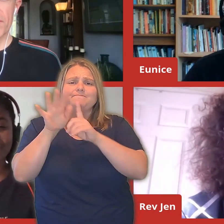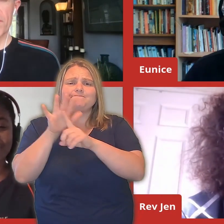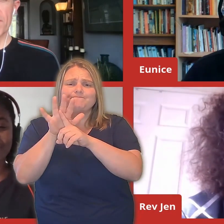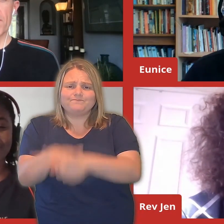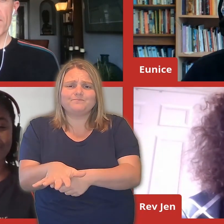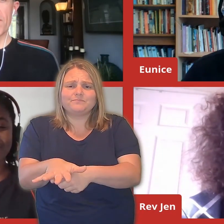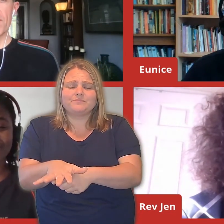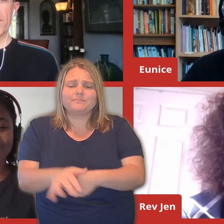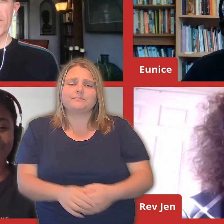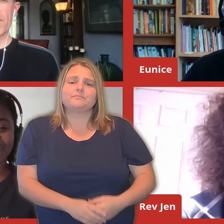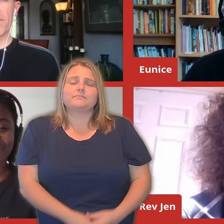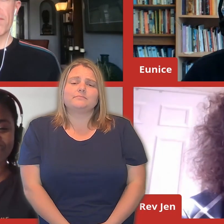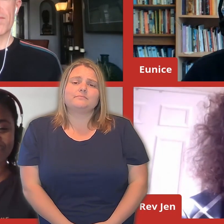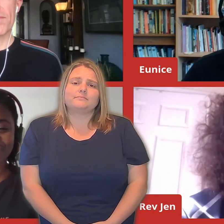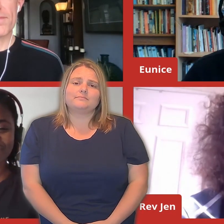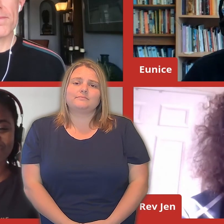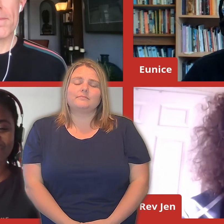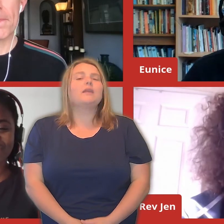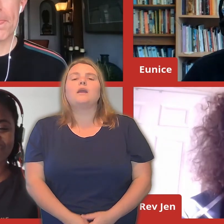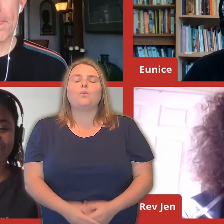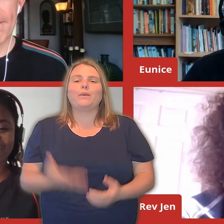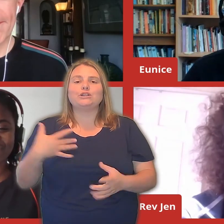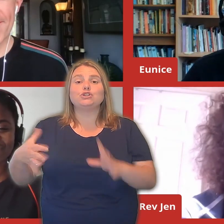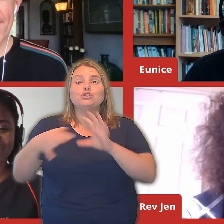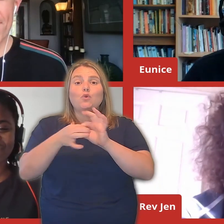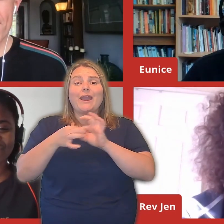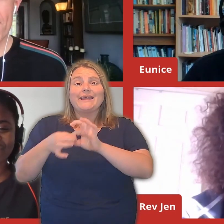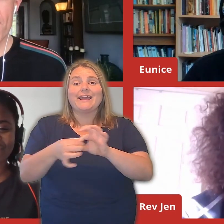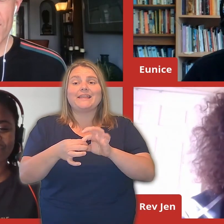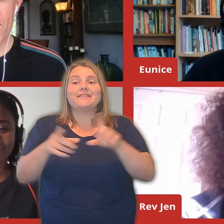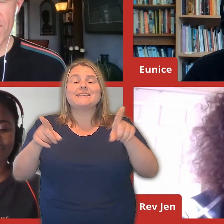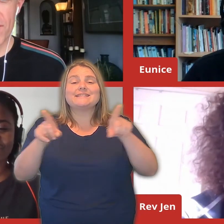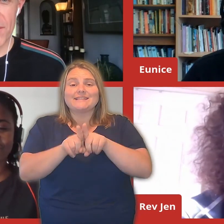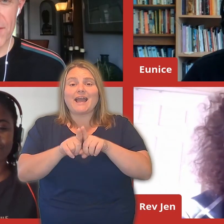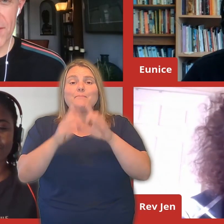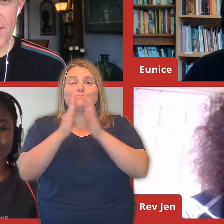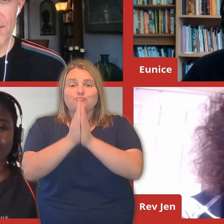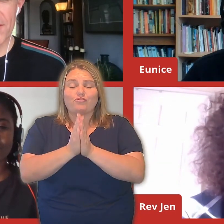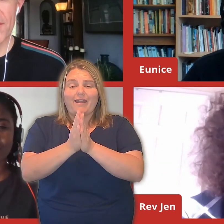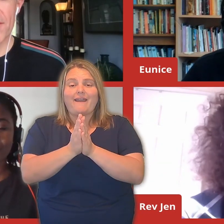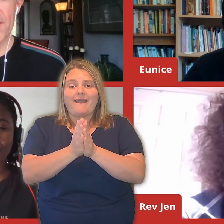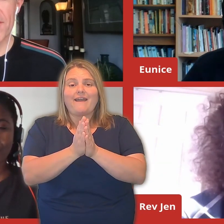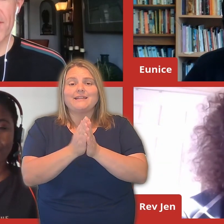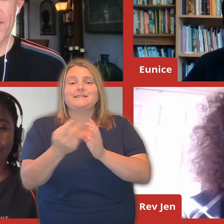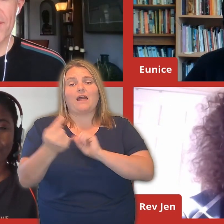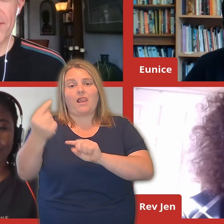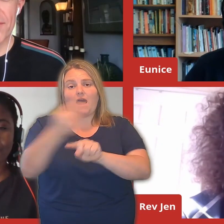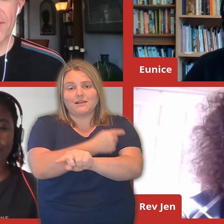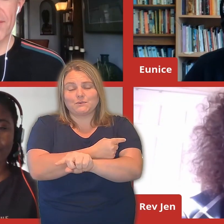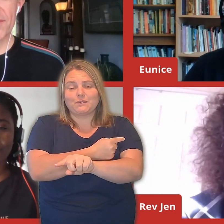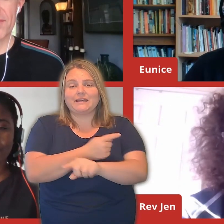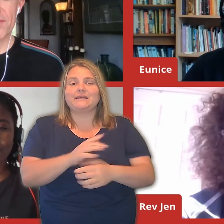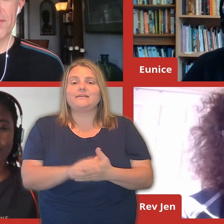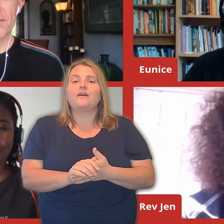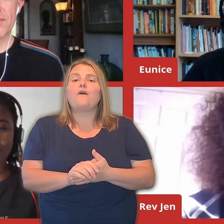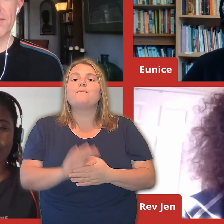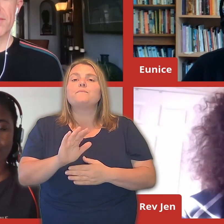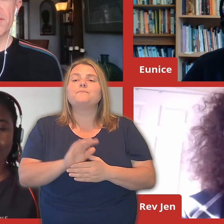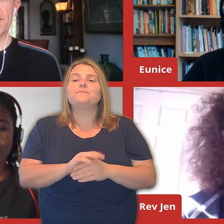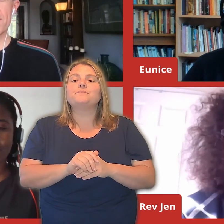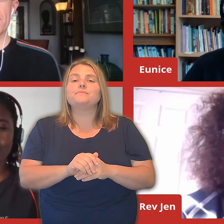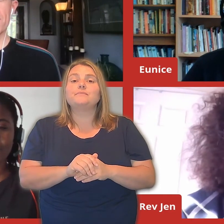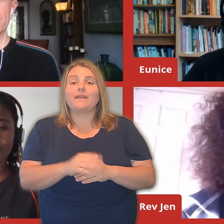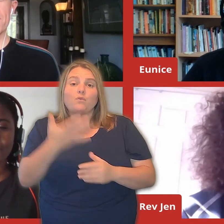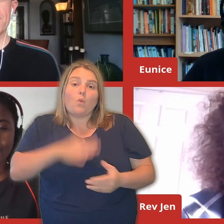Addiction Recovery Community. And you're invited to name God however you do or do not understand God. And if you're agnostic or atheist and you want to join in,